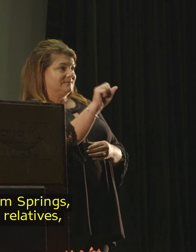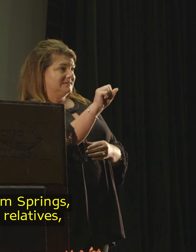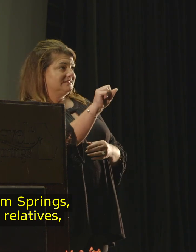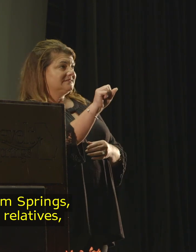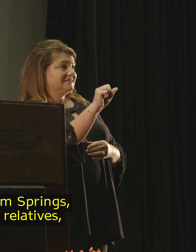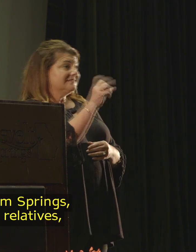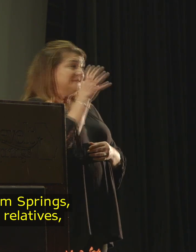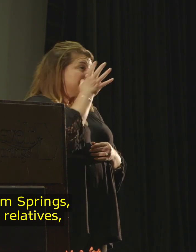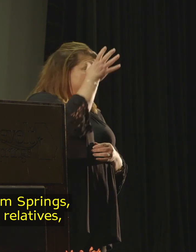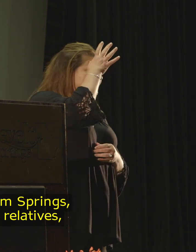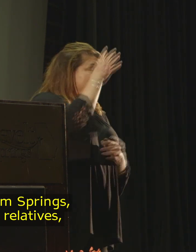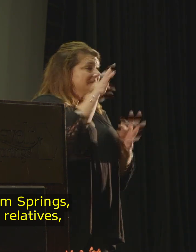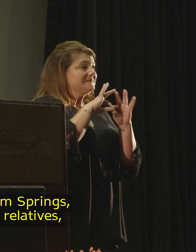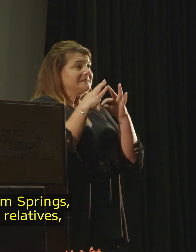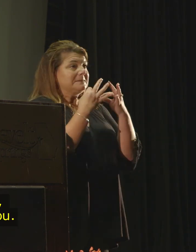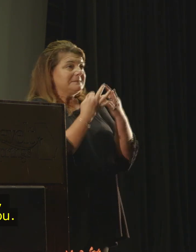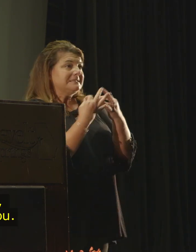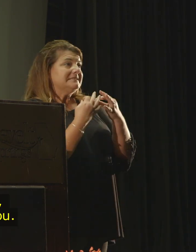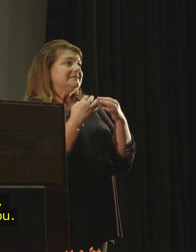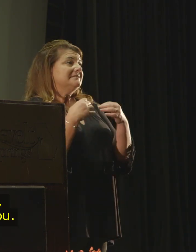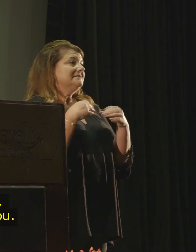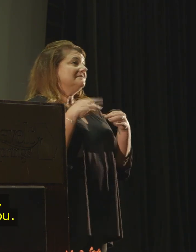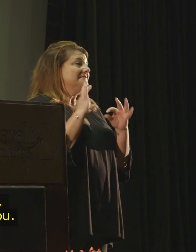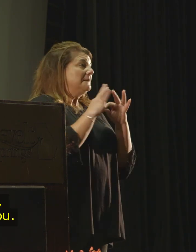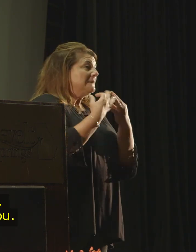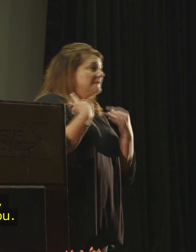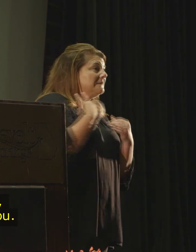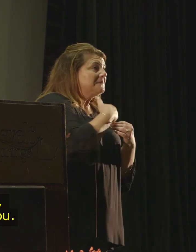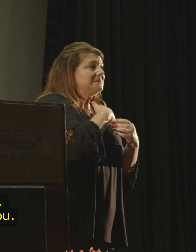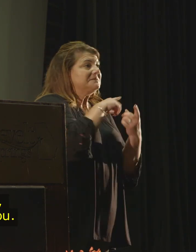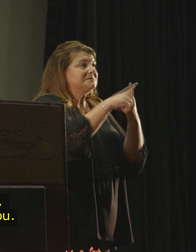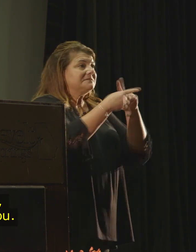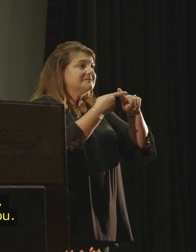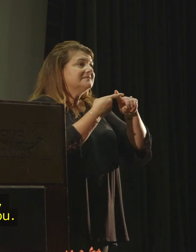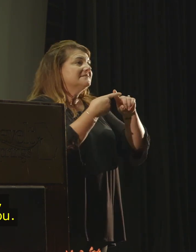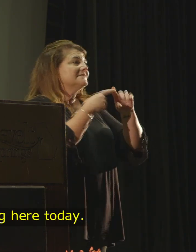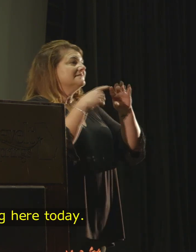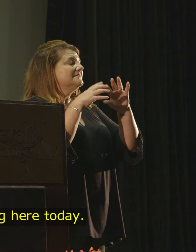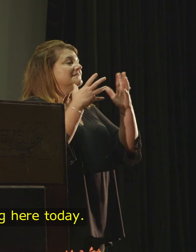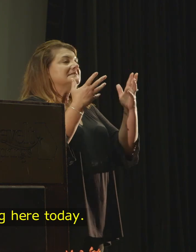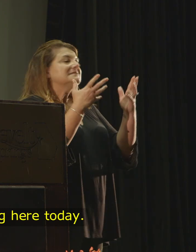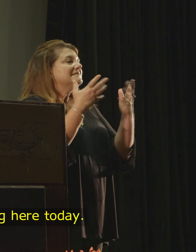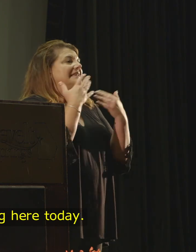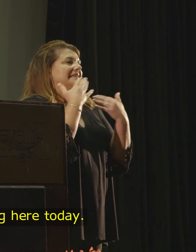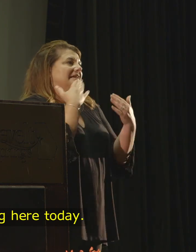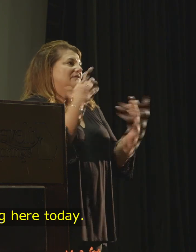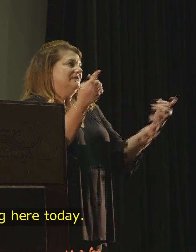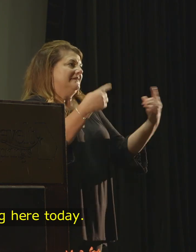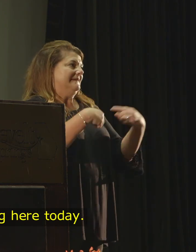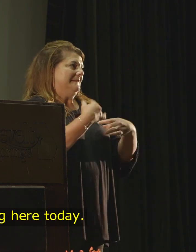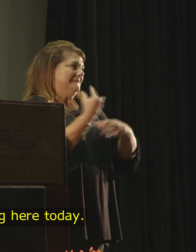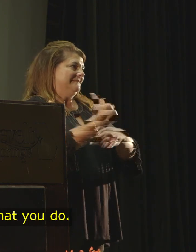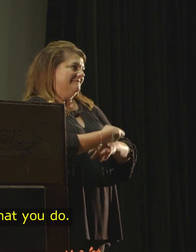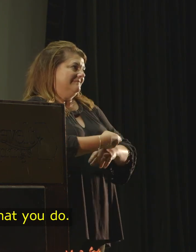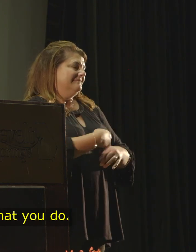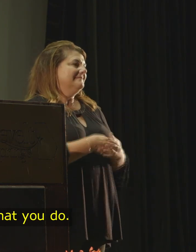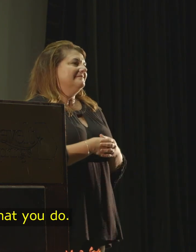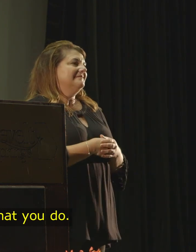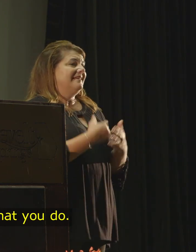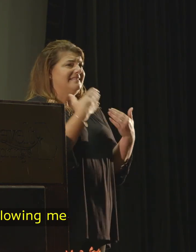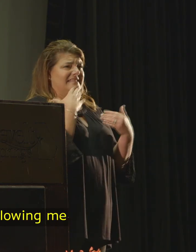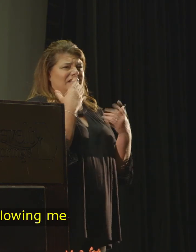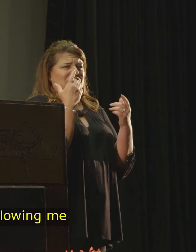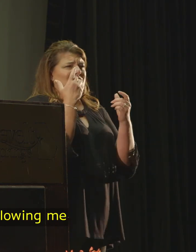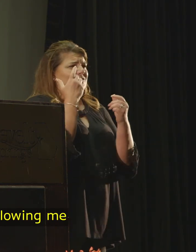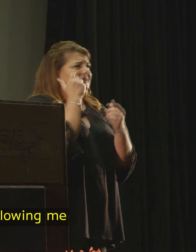parents, family, relatives, friends, thank you. Thank you for being here today. Thank you for what